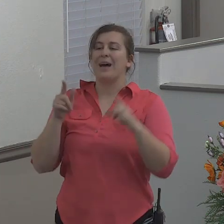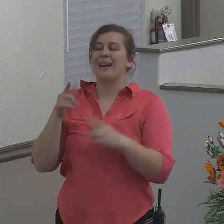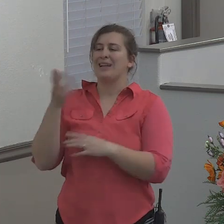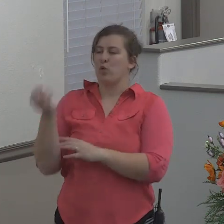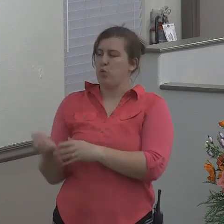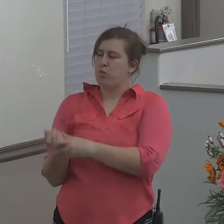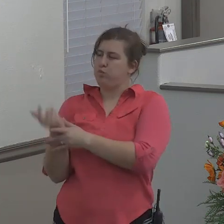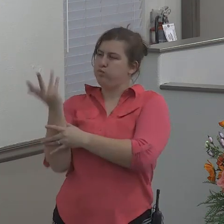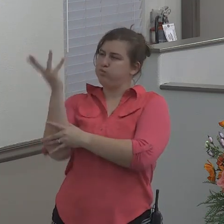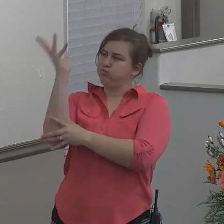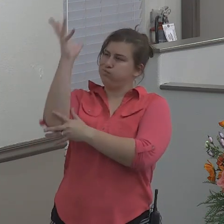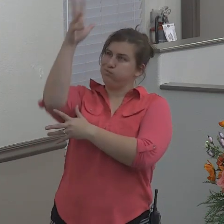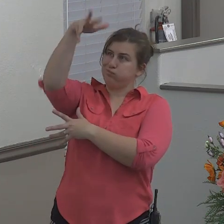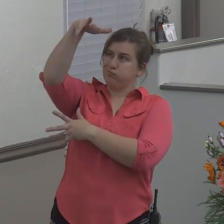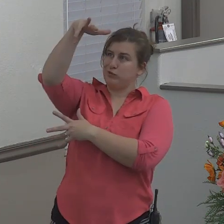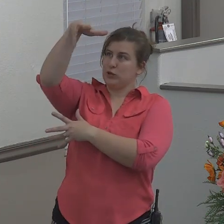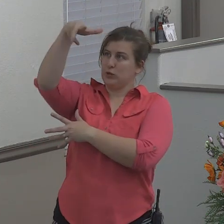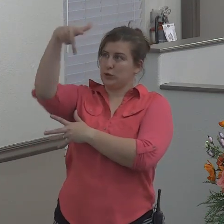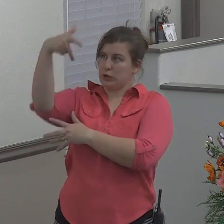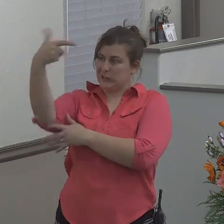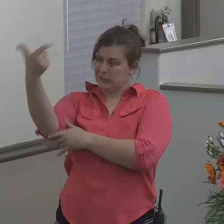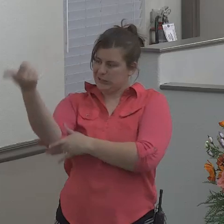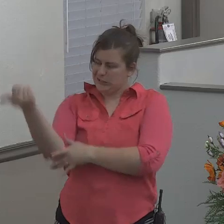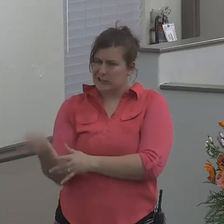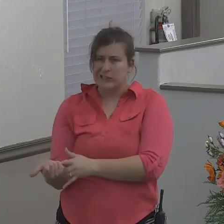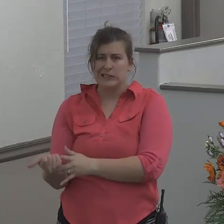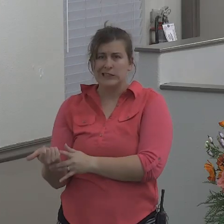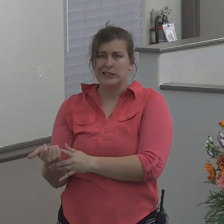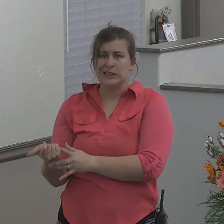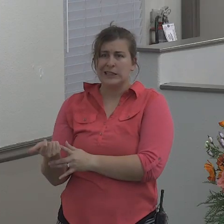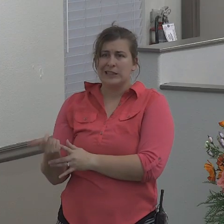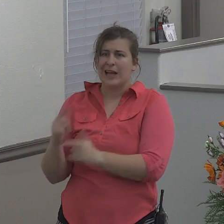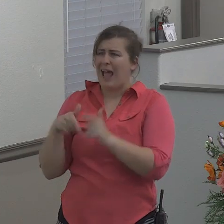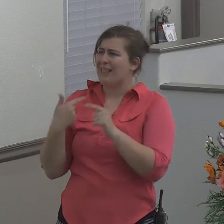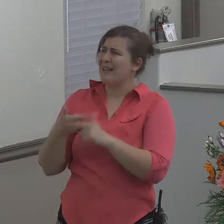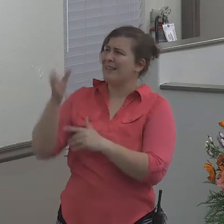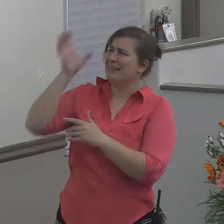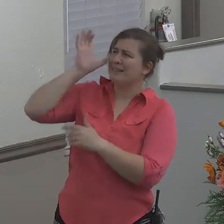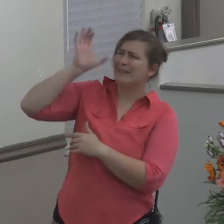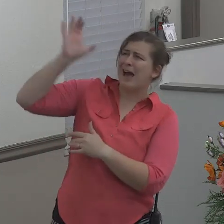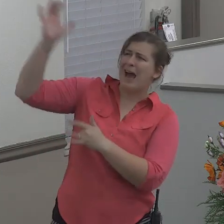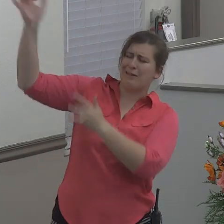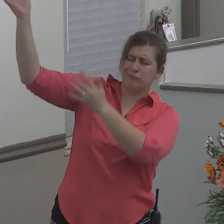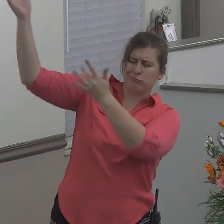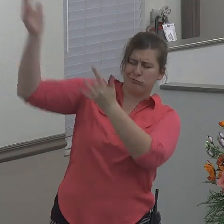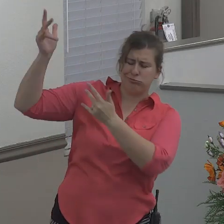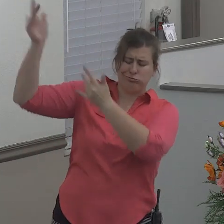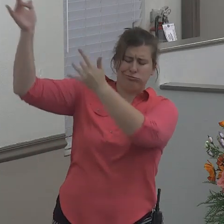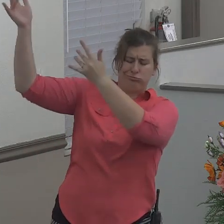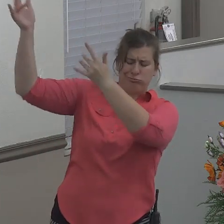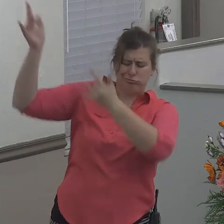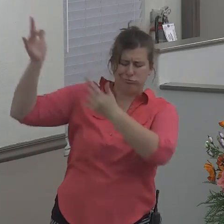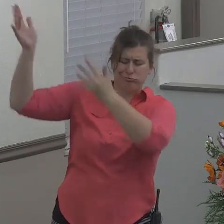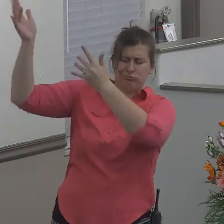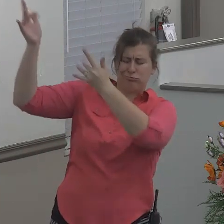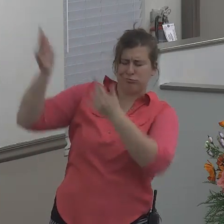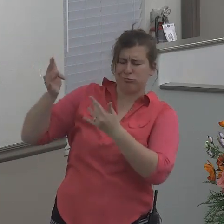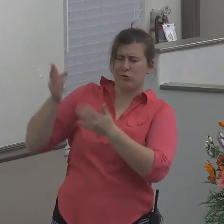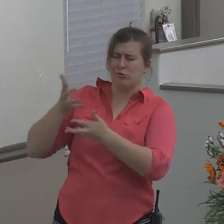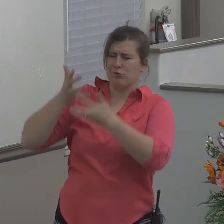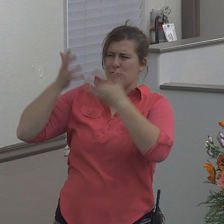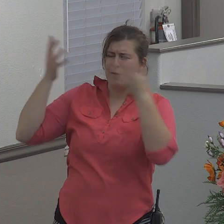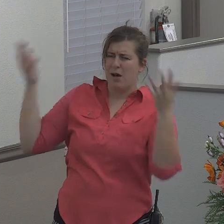gourd leading to the sun beating down on him that was just too much for Jonah